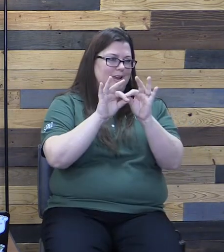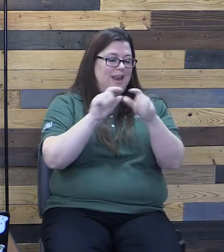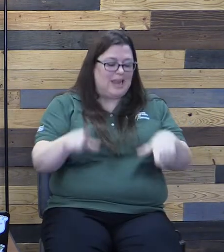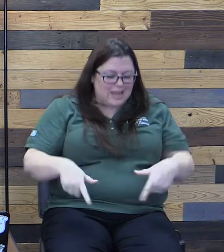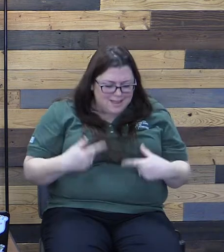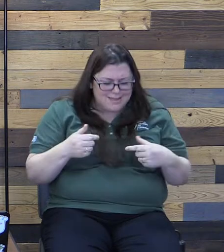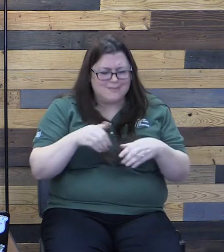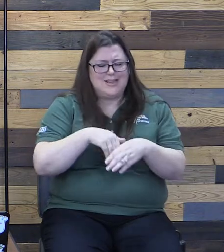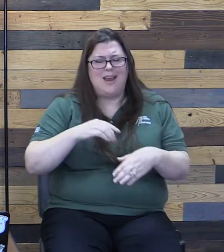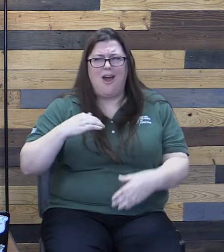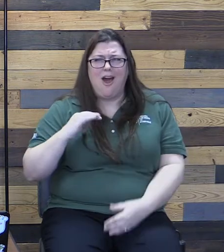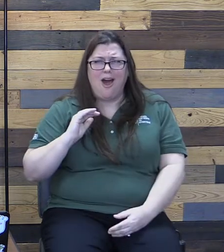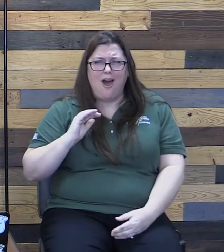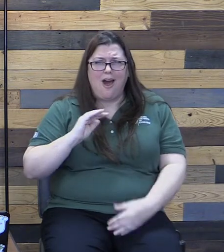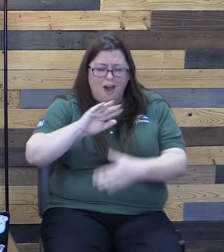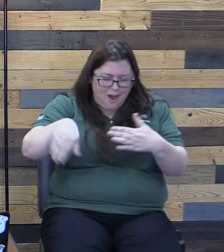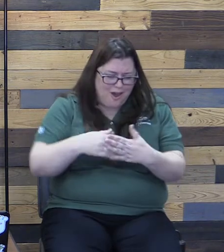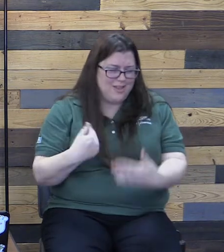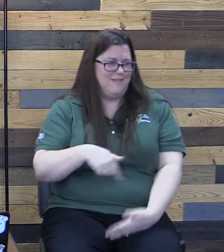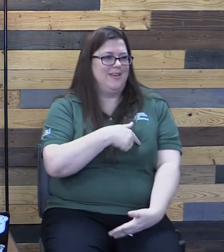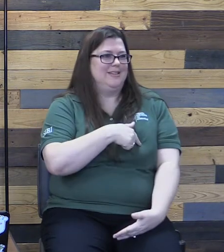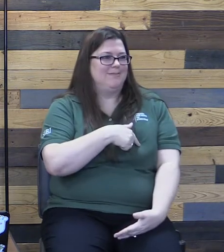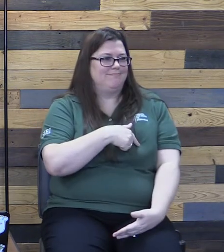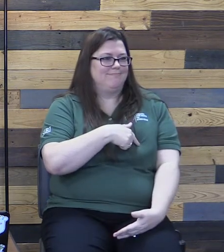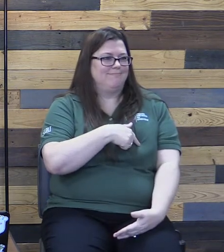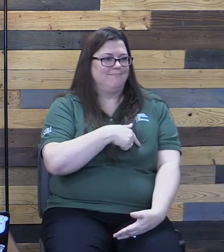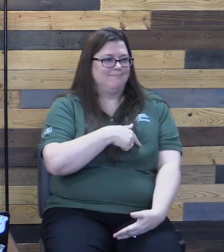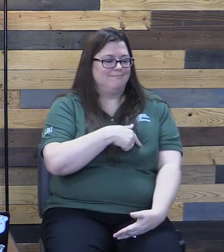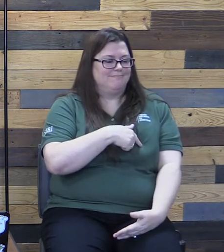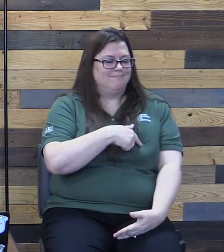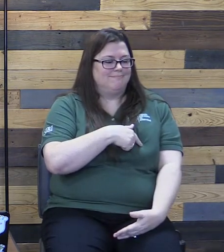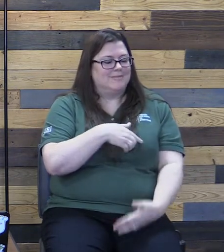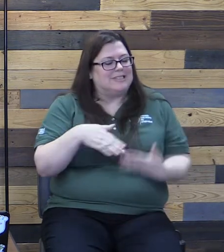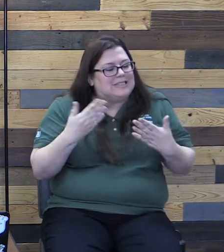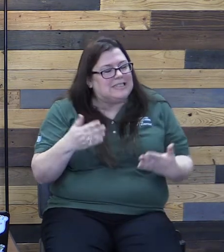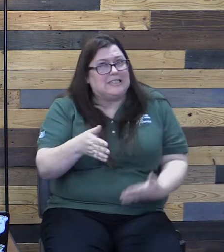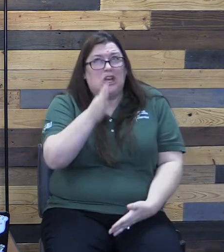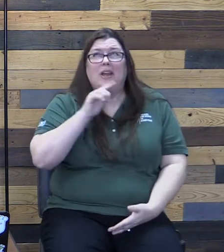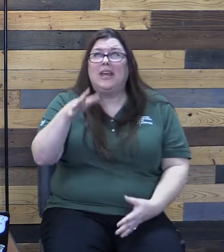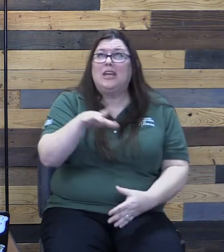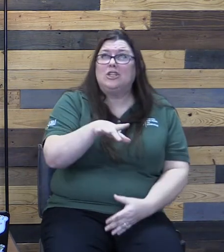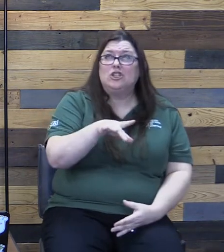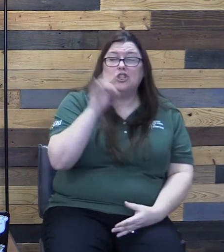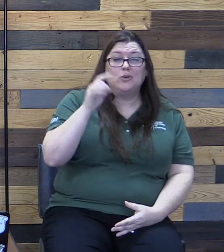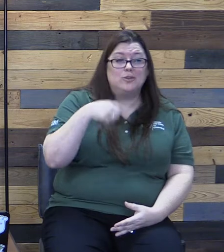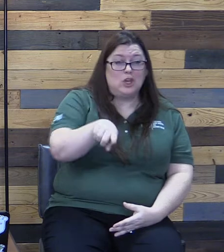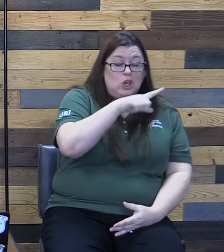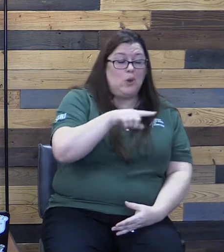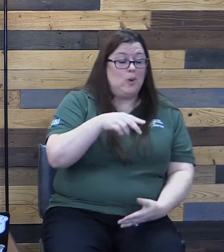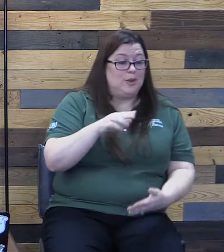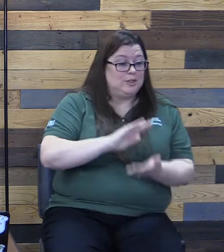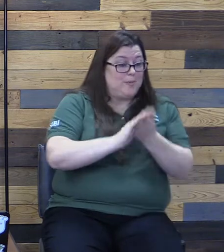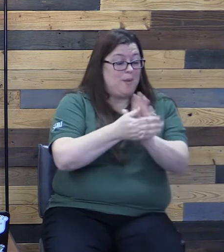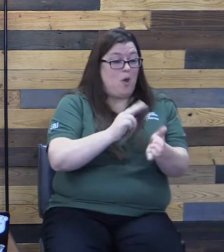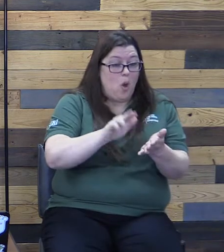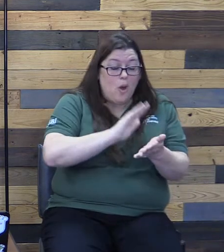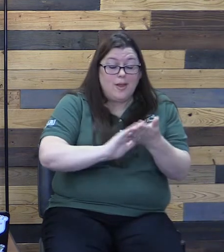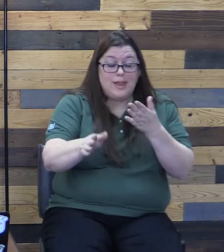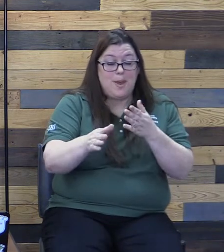Verse 12 says, since God chose you to be the holy people he loves, NIV says, God's people,